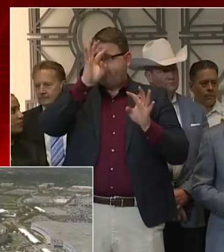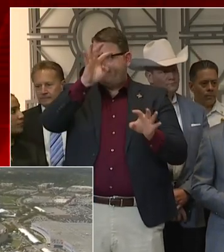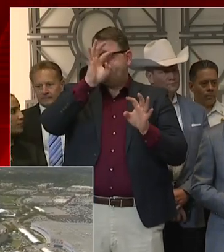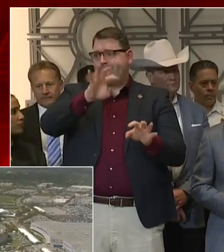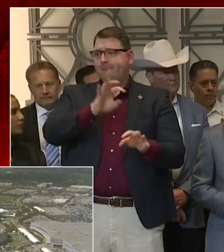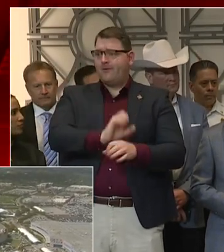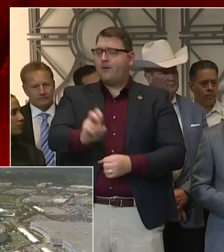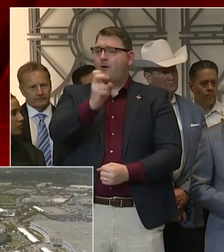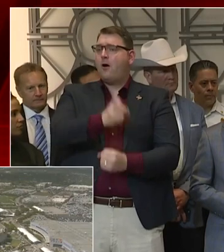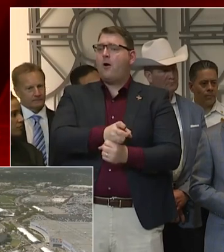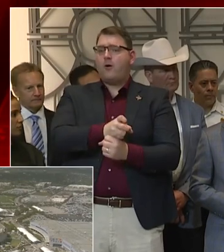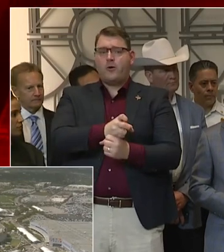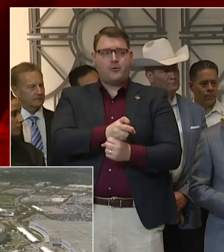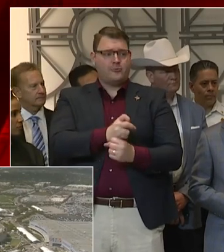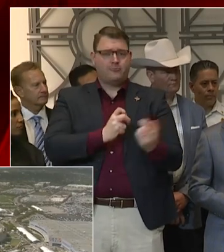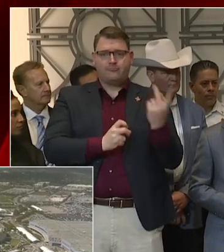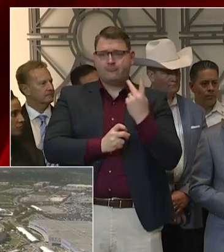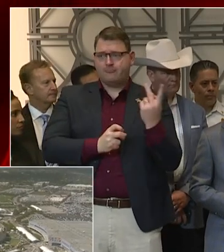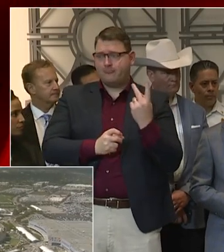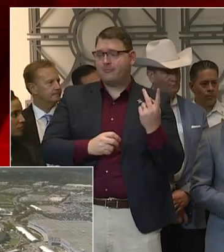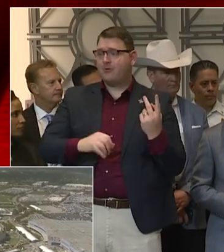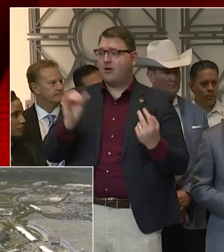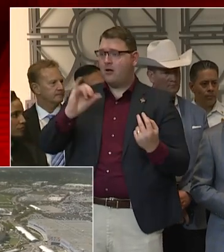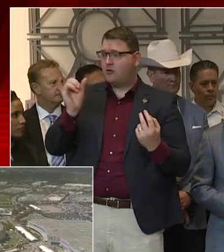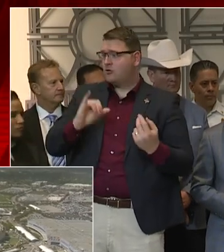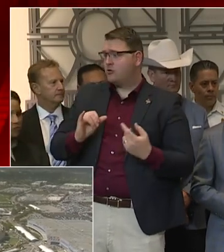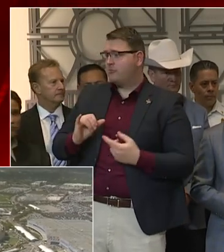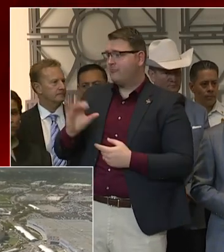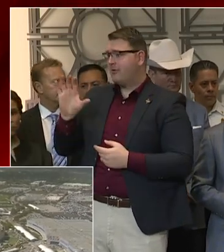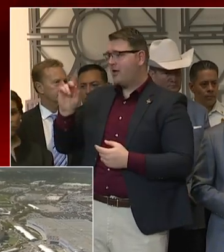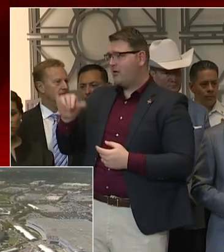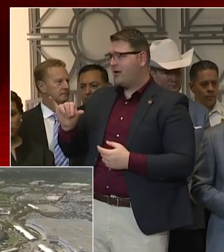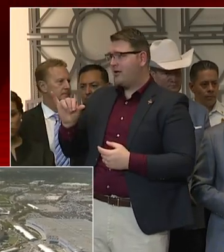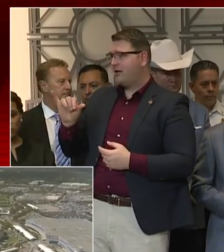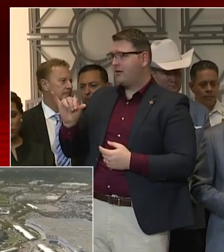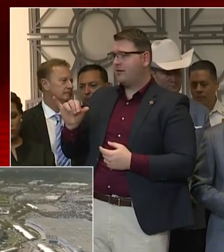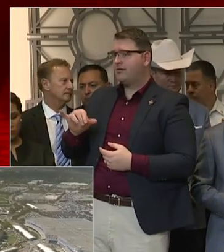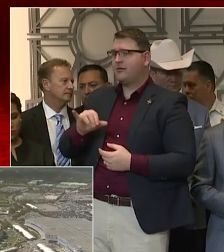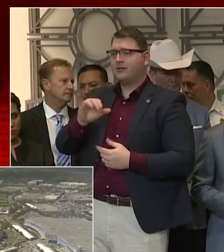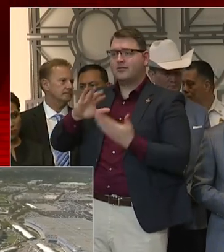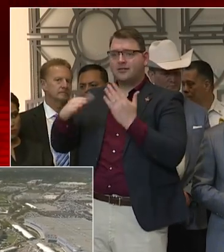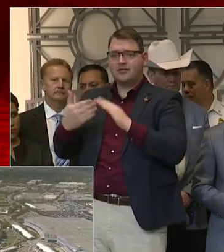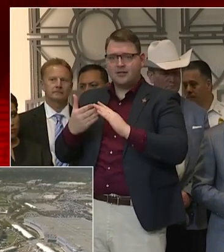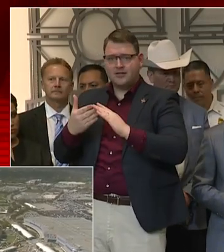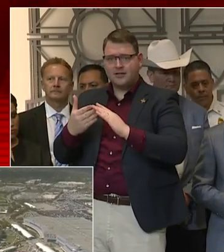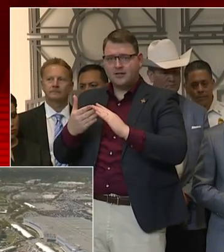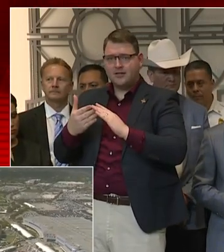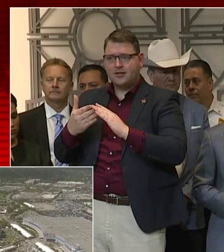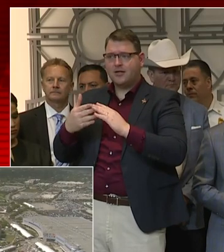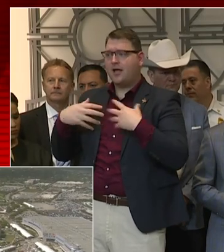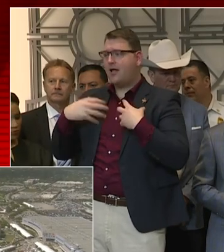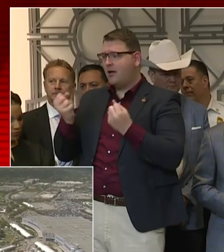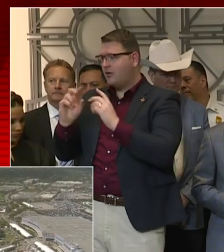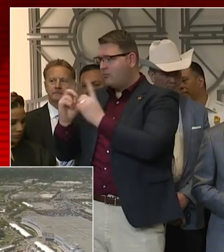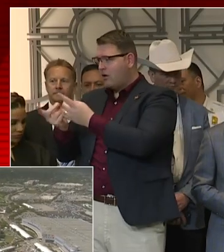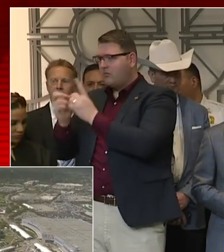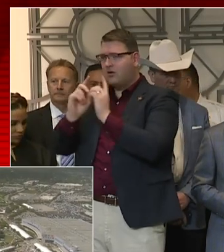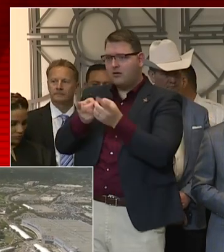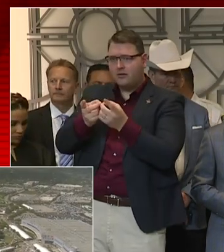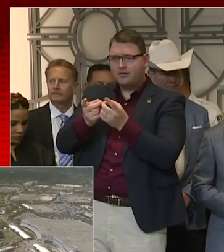health department, as well as the county health department, all of our team members, our regional health departments, are just really